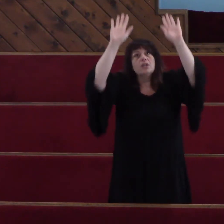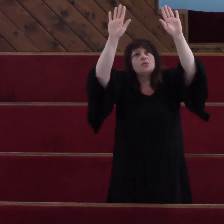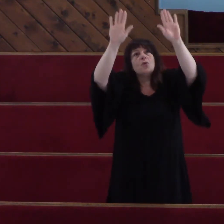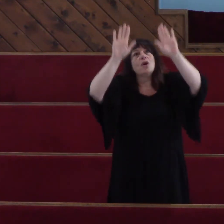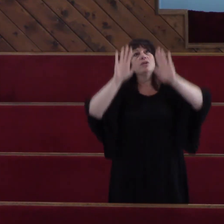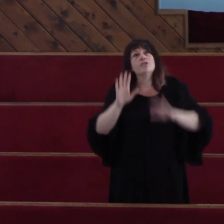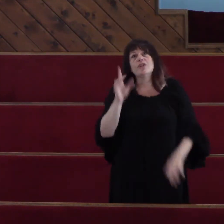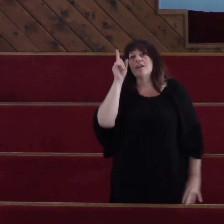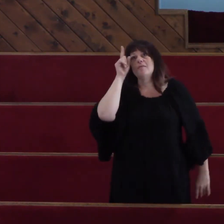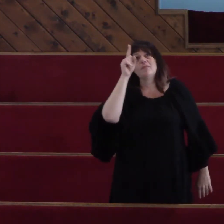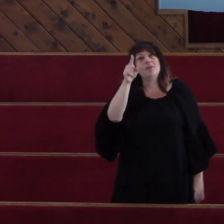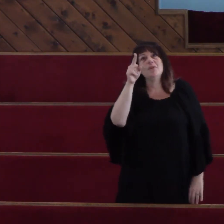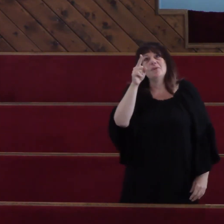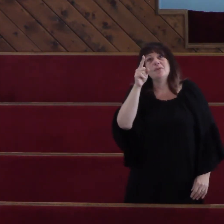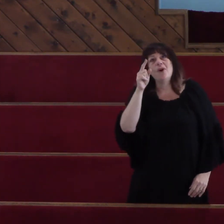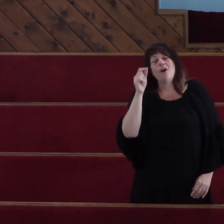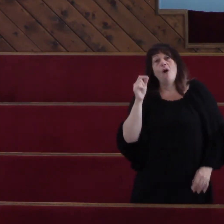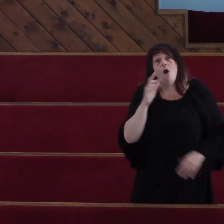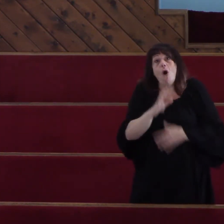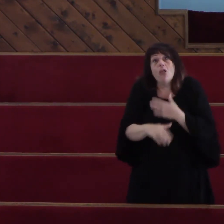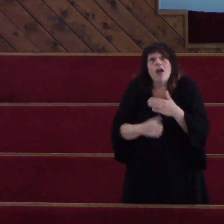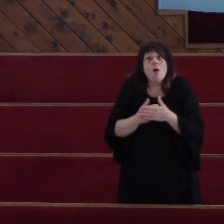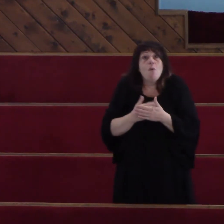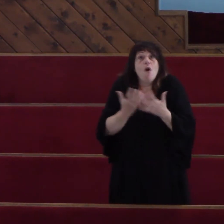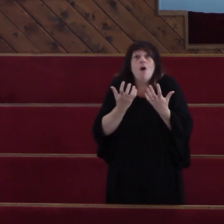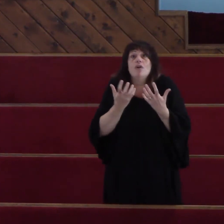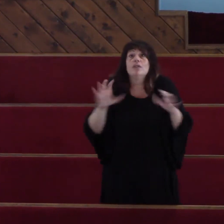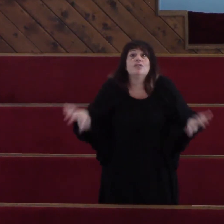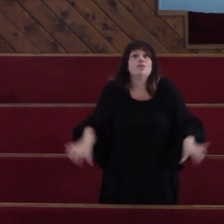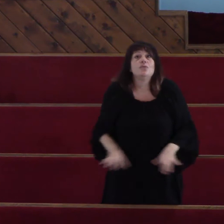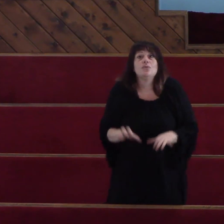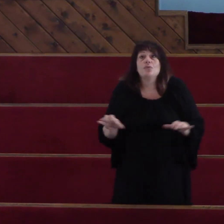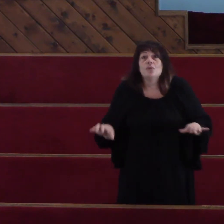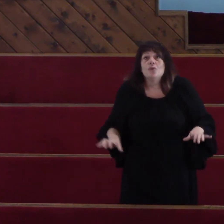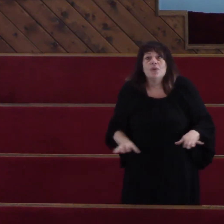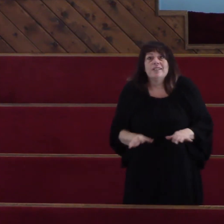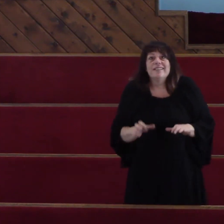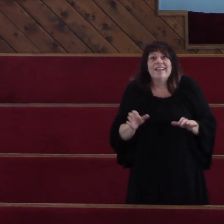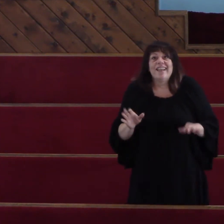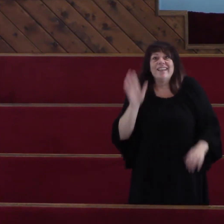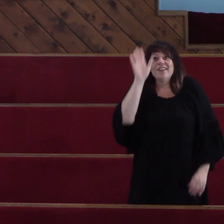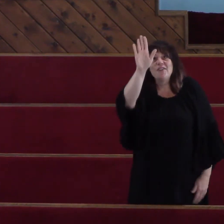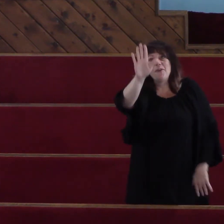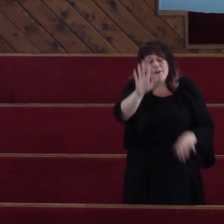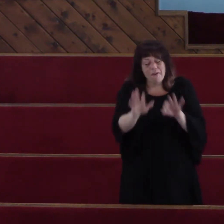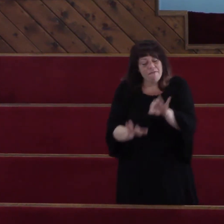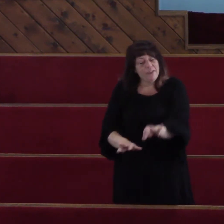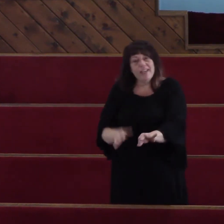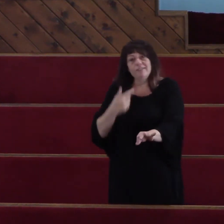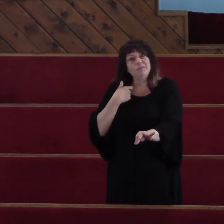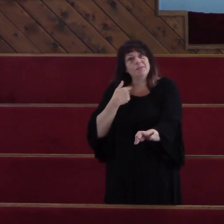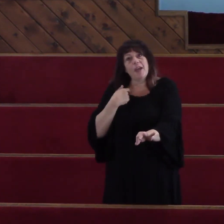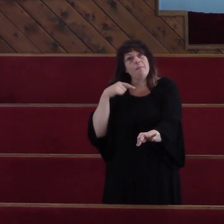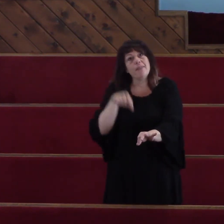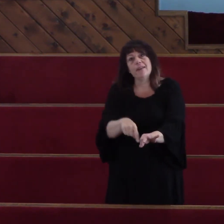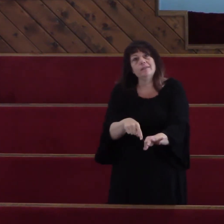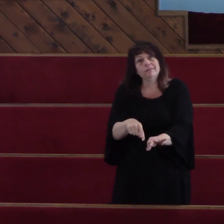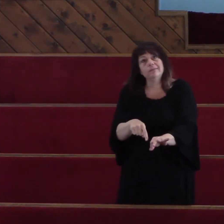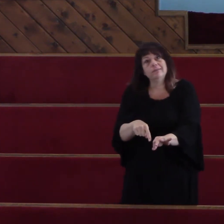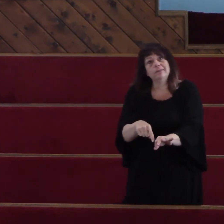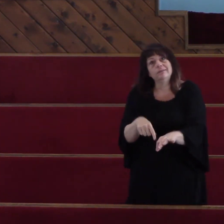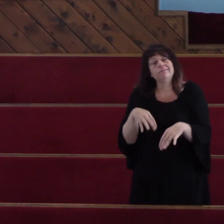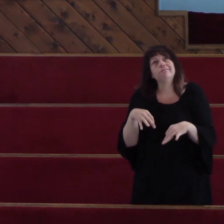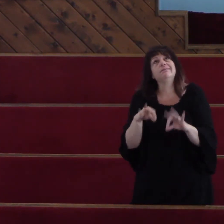Is worship you All I want to do All All Is lay here All I I I